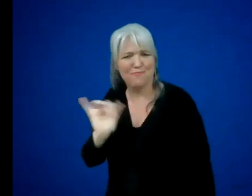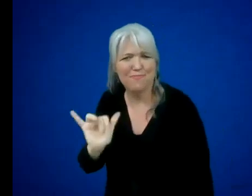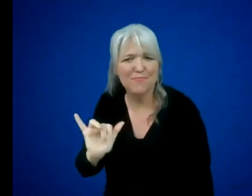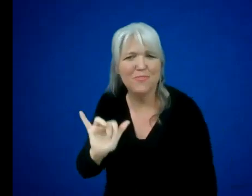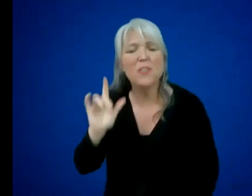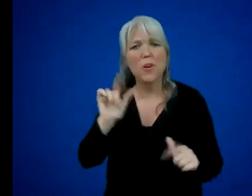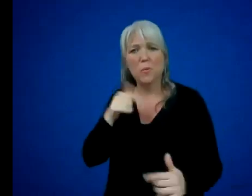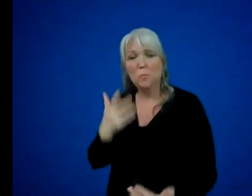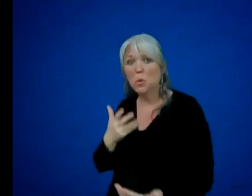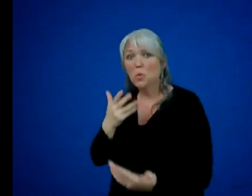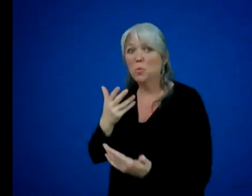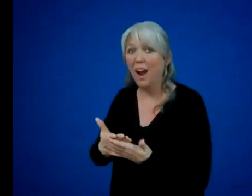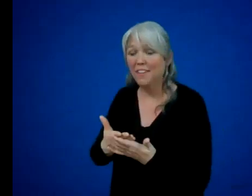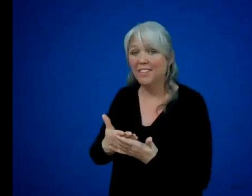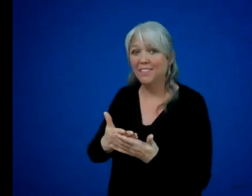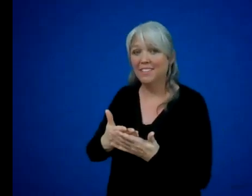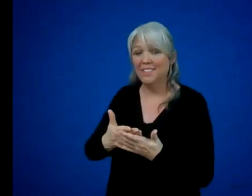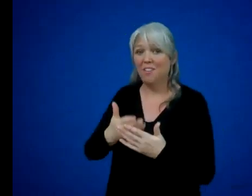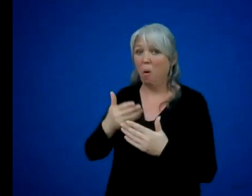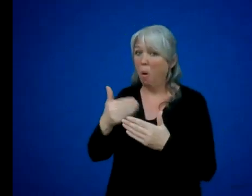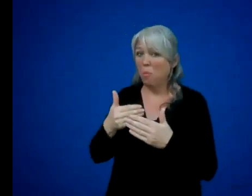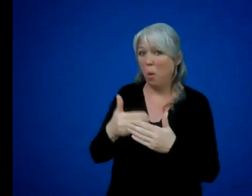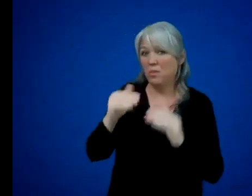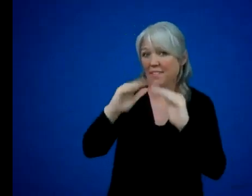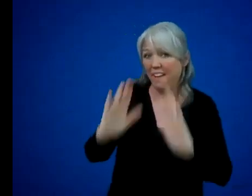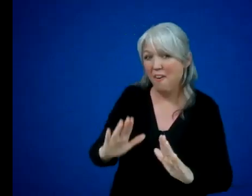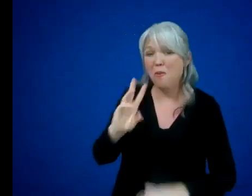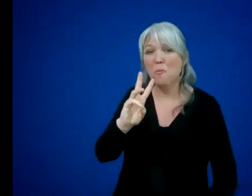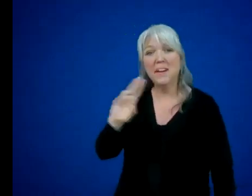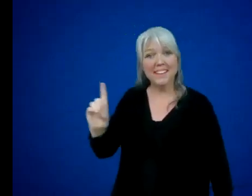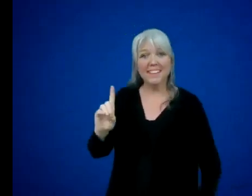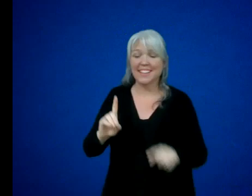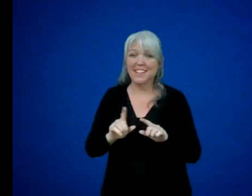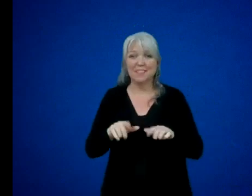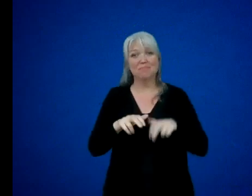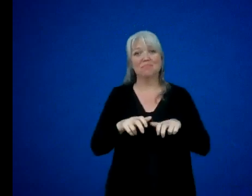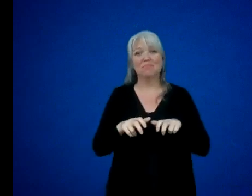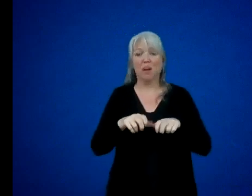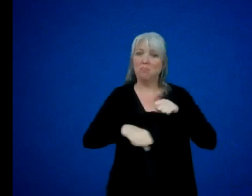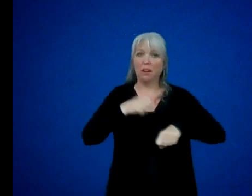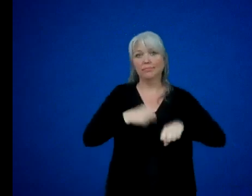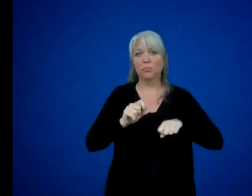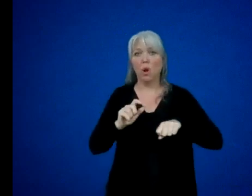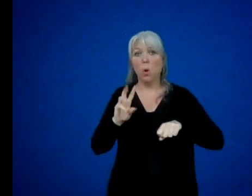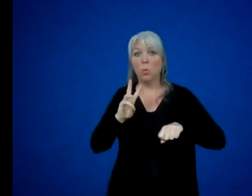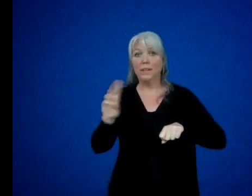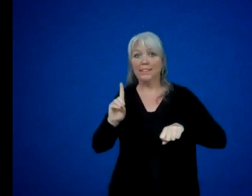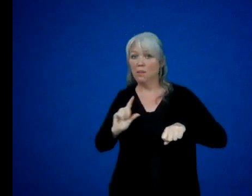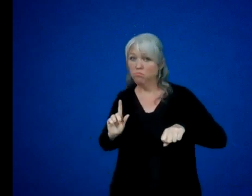got up to the last block before her house, Winn-Dixie would break away from my bike and start to run for all he was worth,